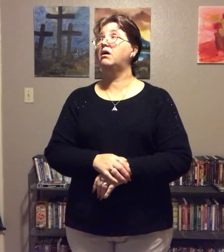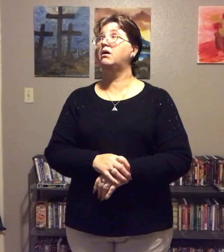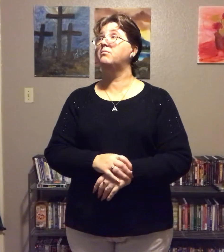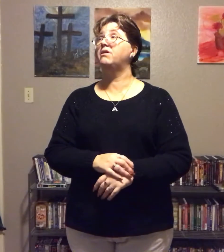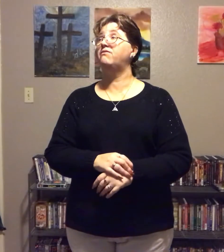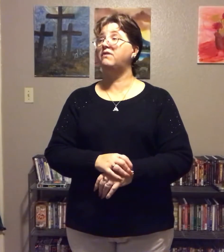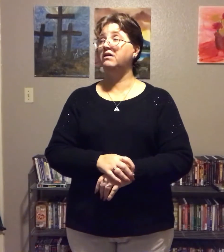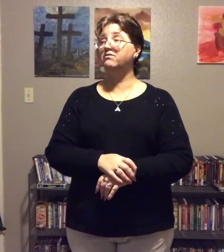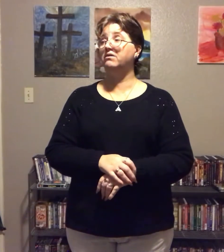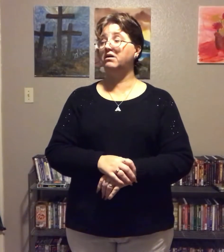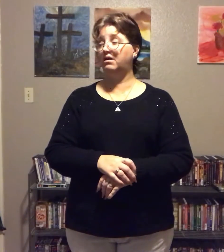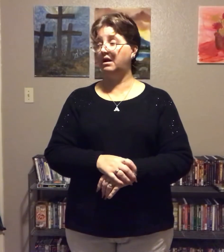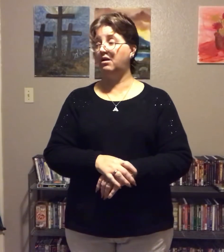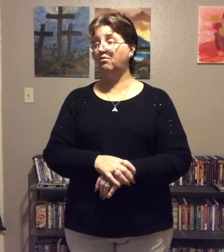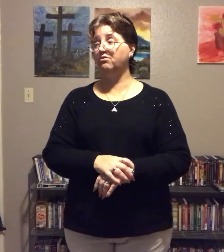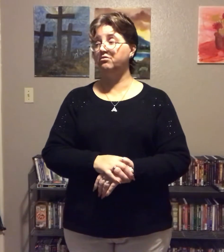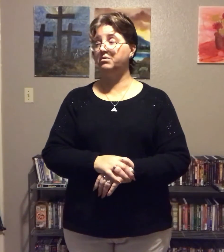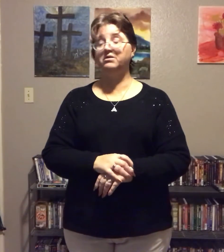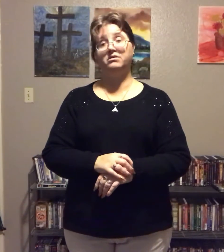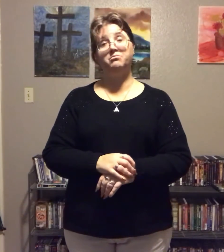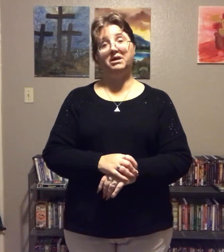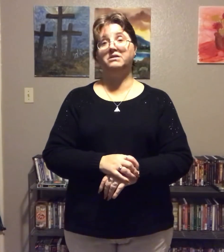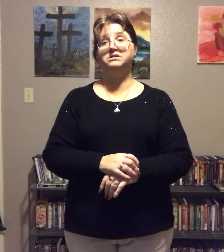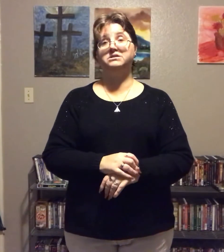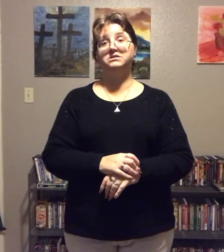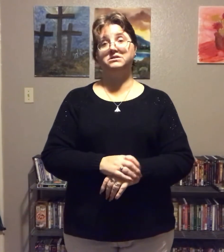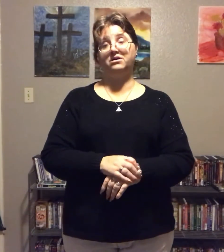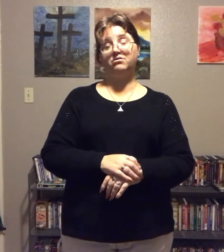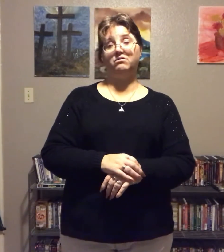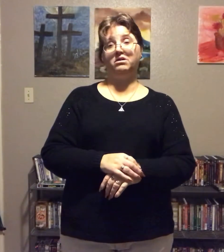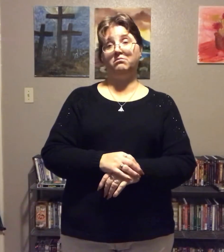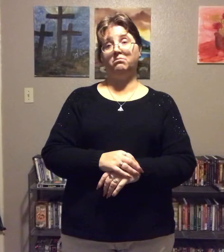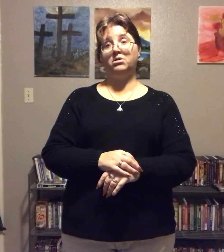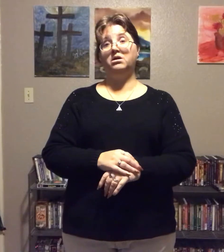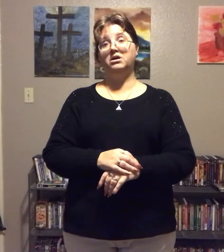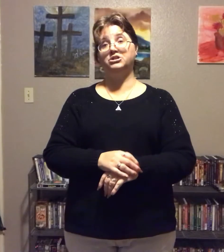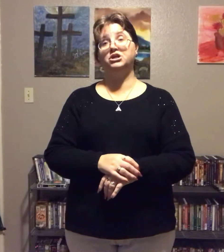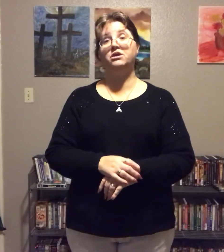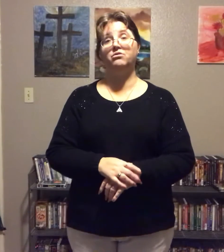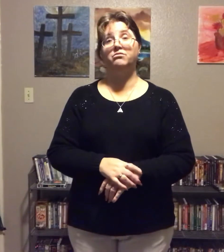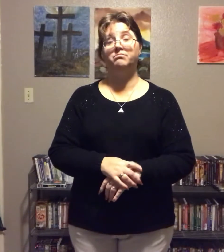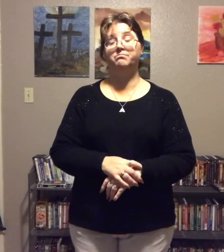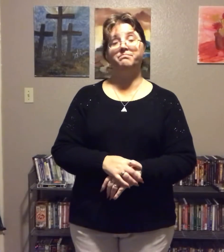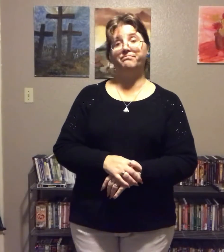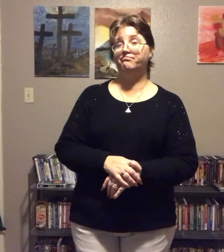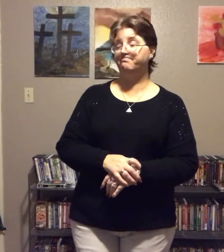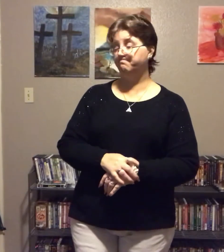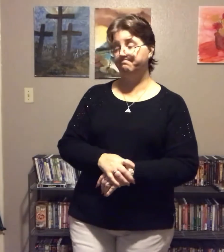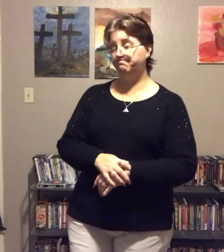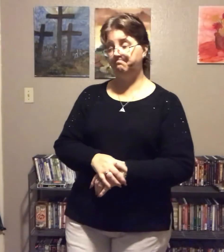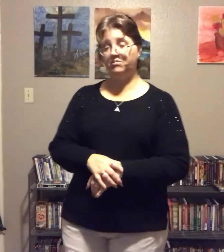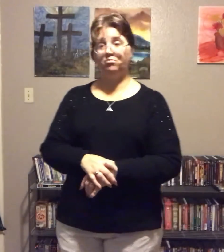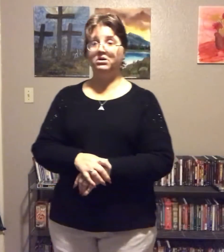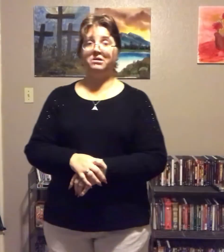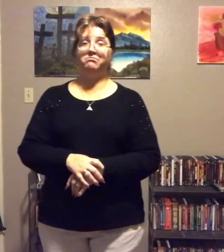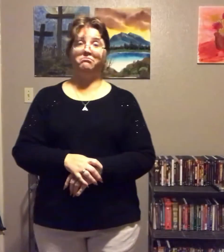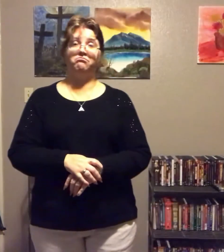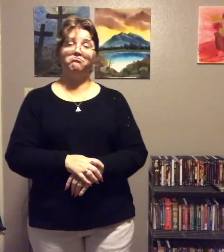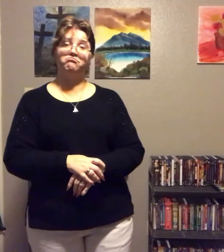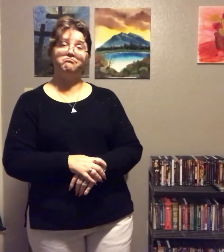My favorite had always been the baked sour cream and cheddar. The one. And